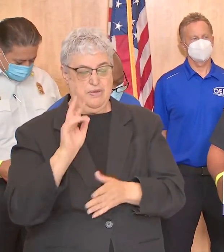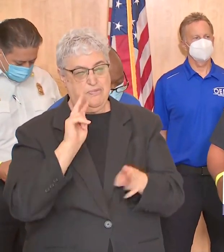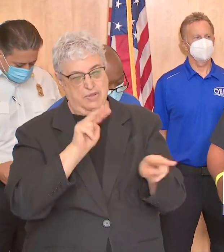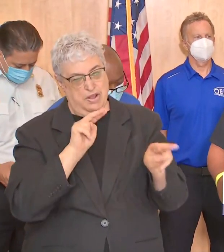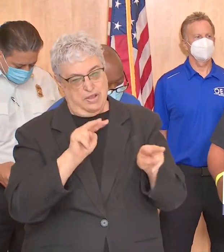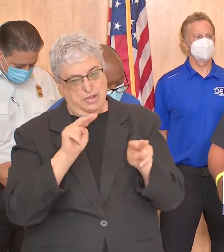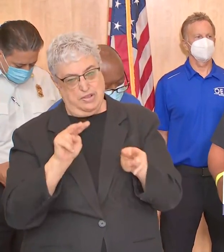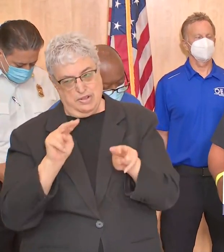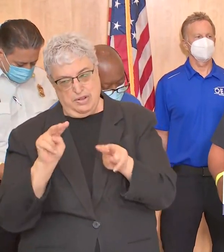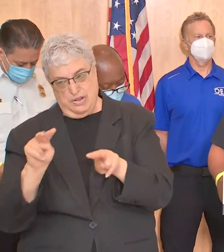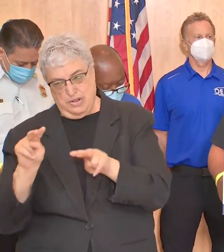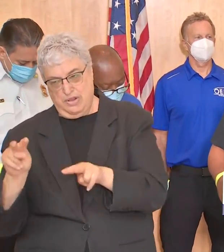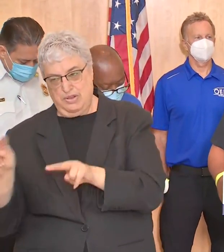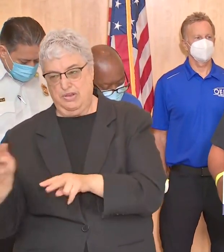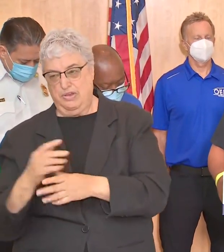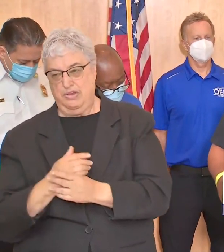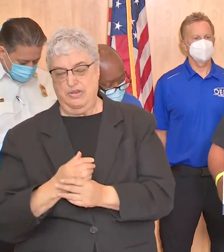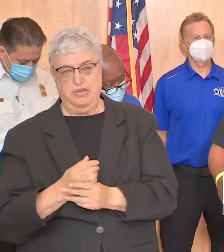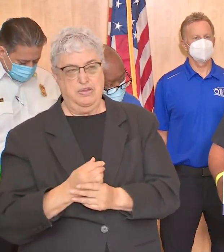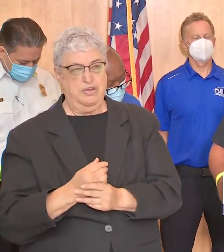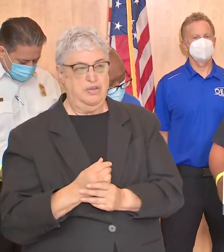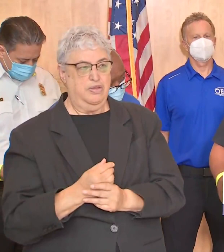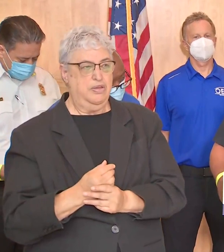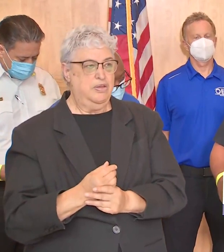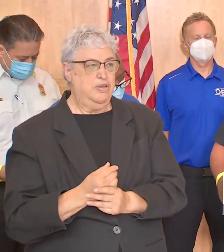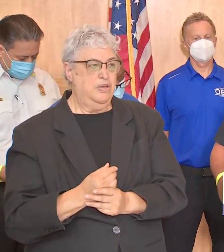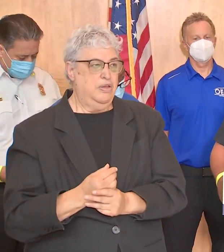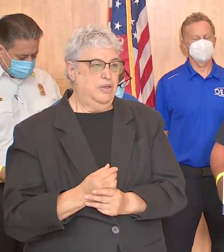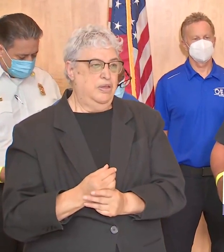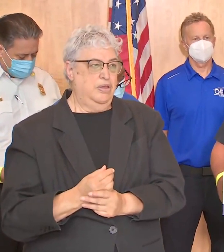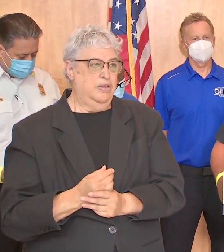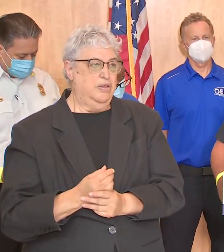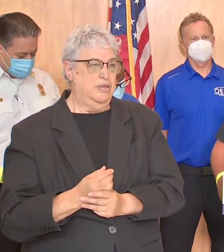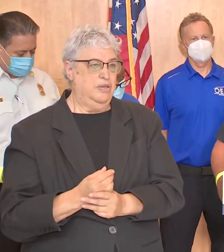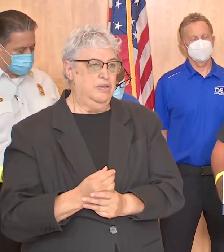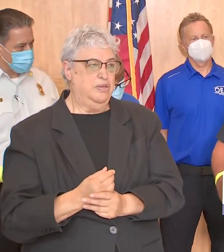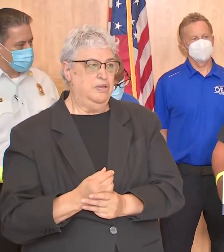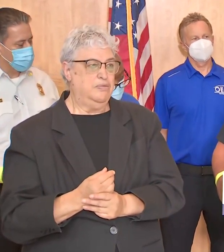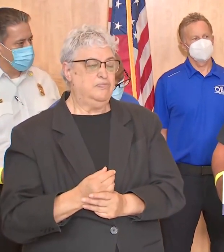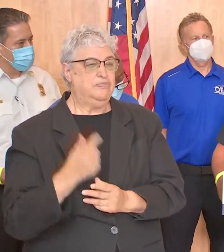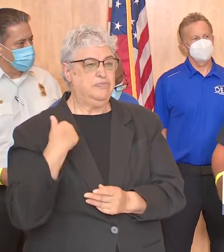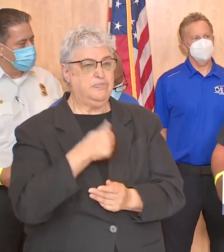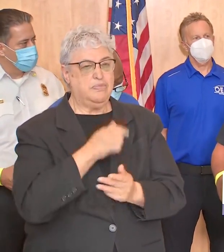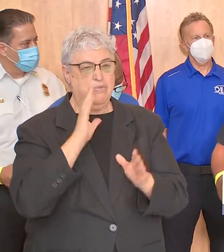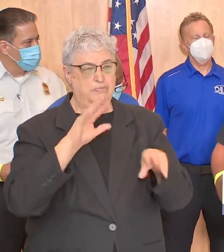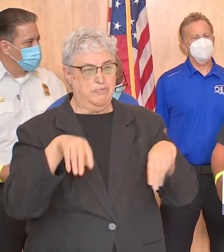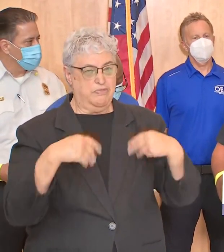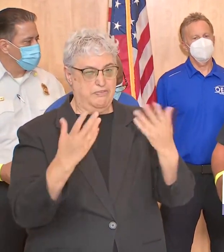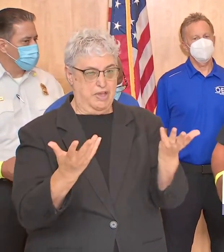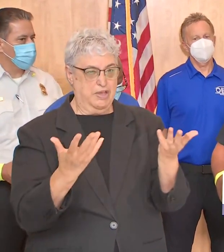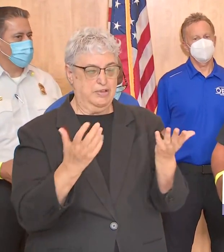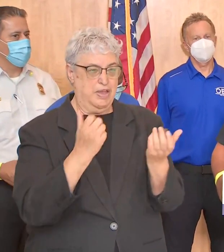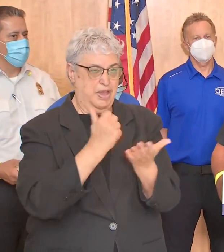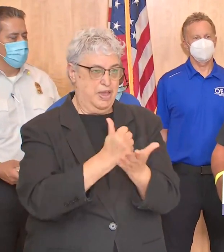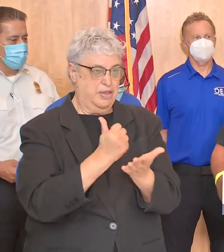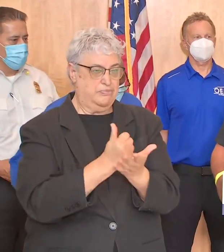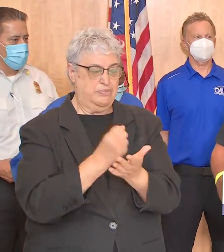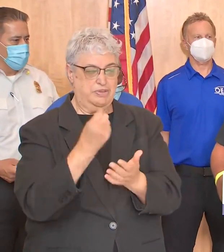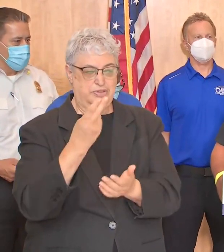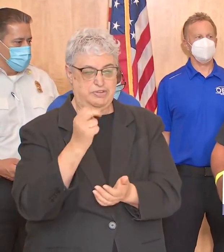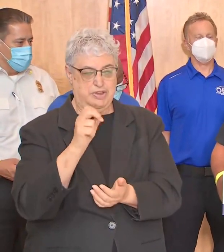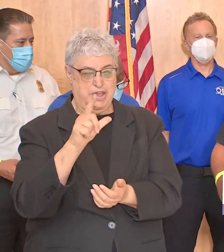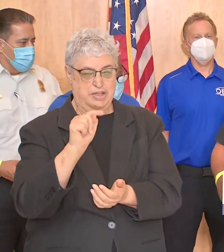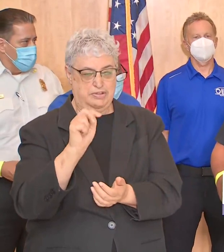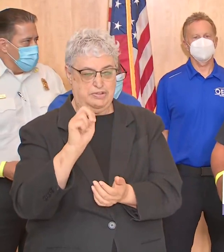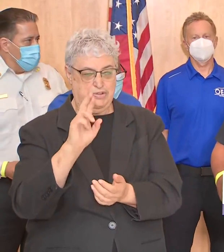system across the affected area here in the gulf coast we'll also be providing assistance at shelters and security